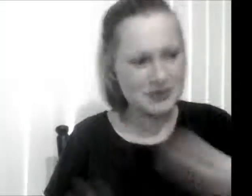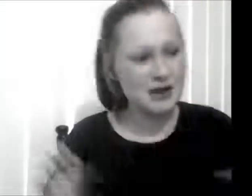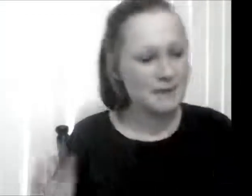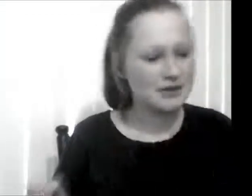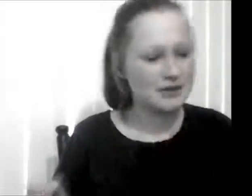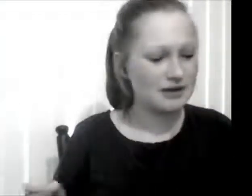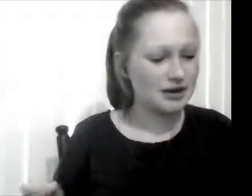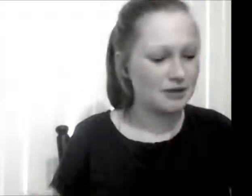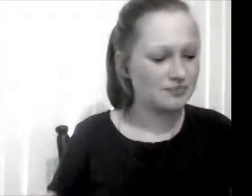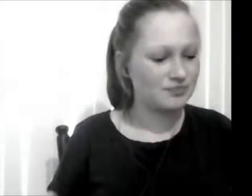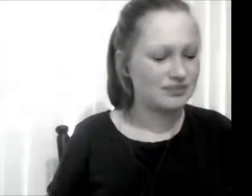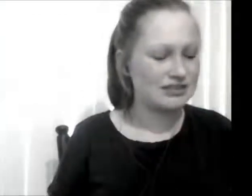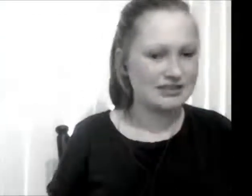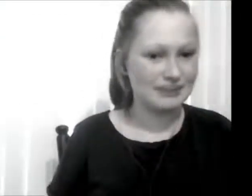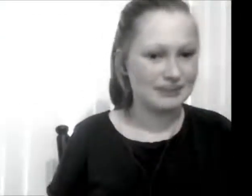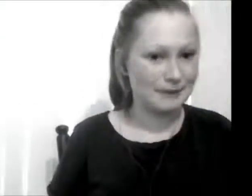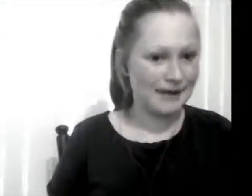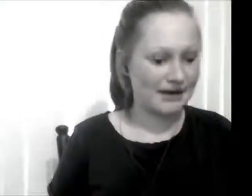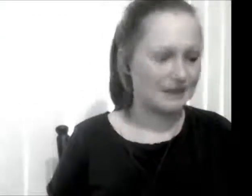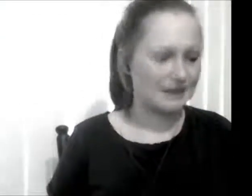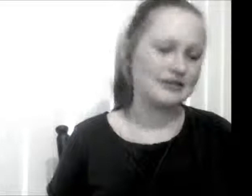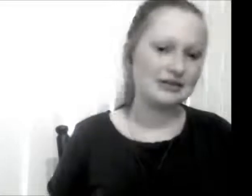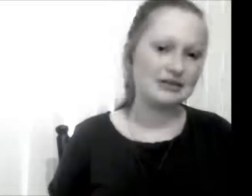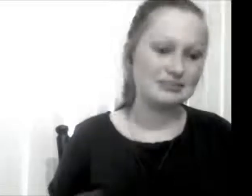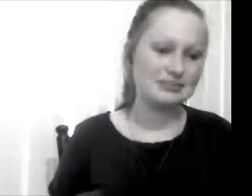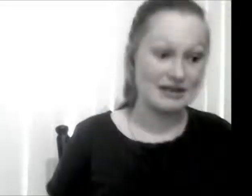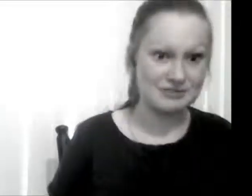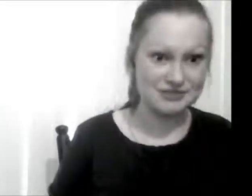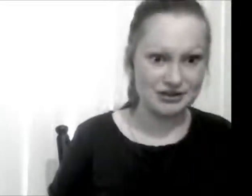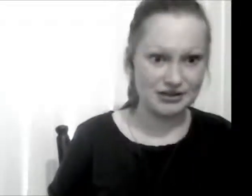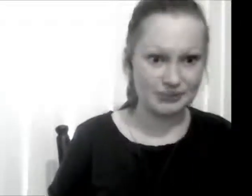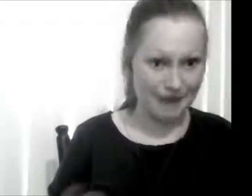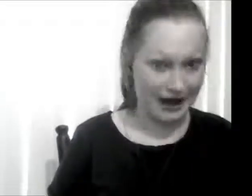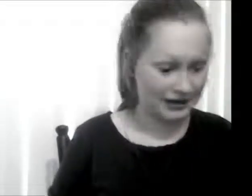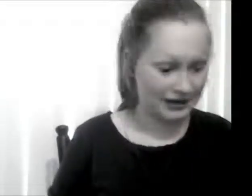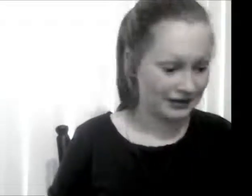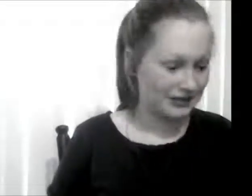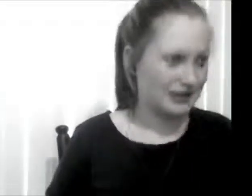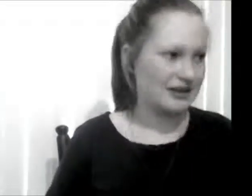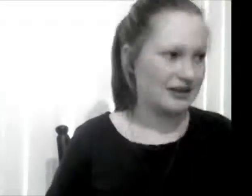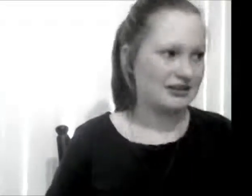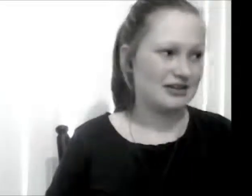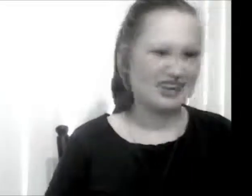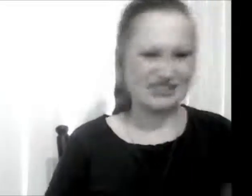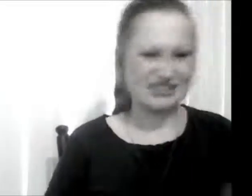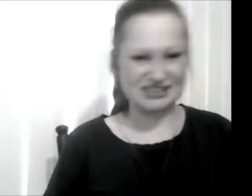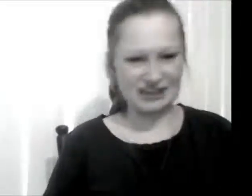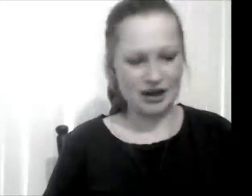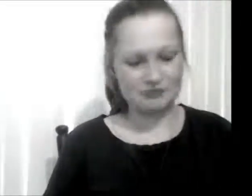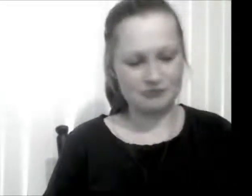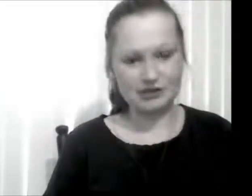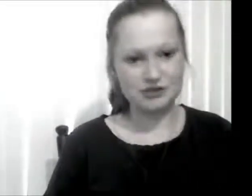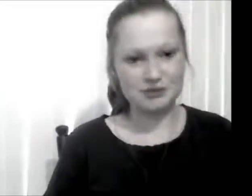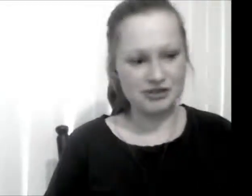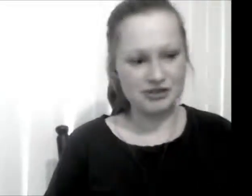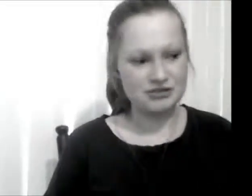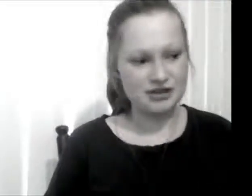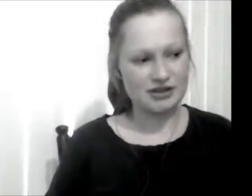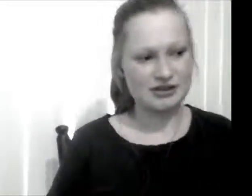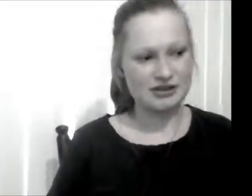But since my back and the spasms are bad and I just can't really do much and I've